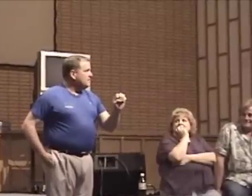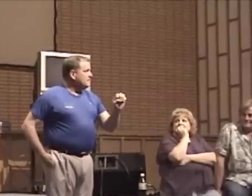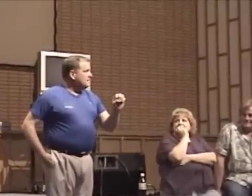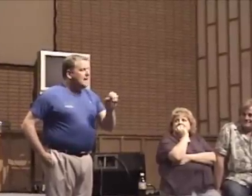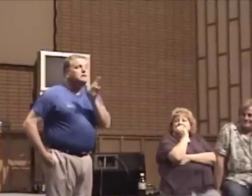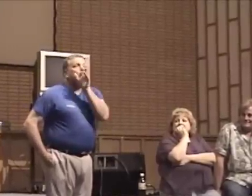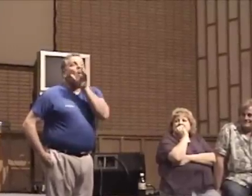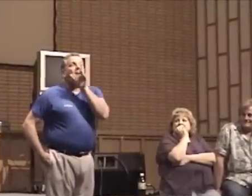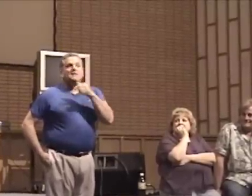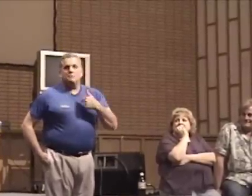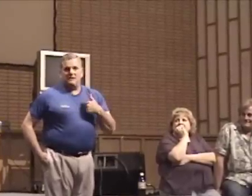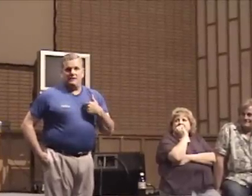And he's talking to me.